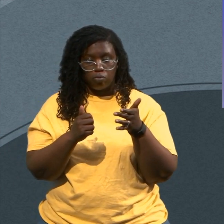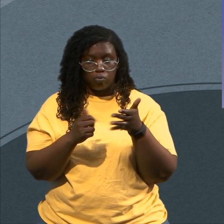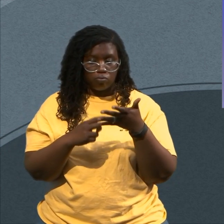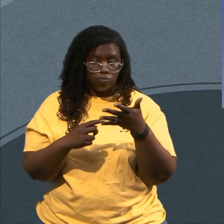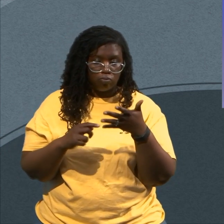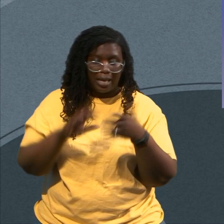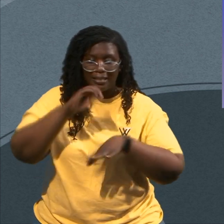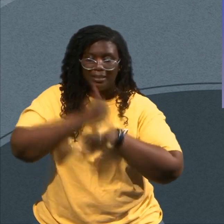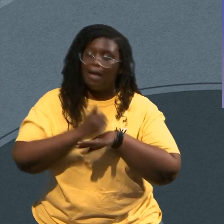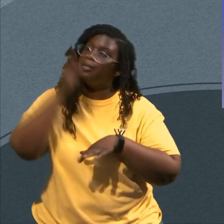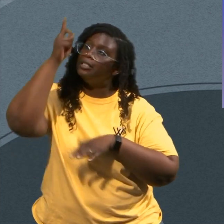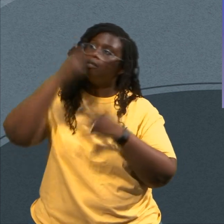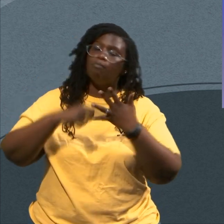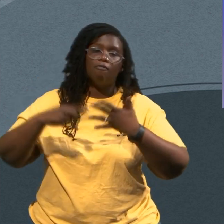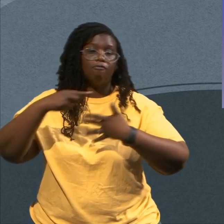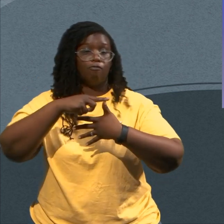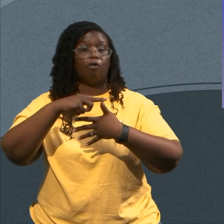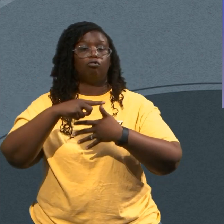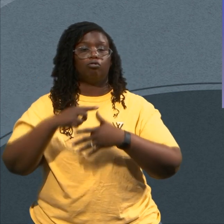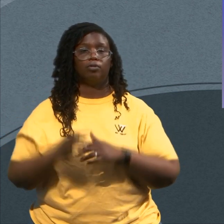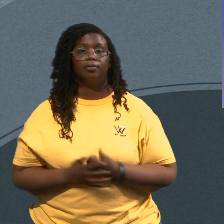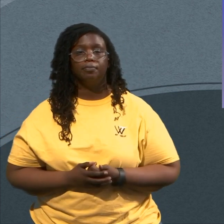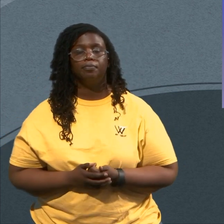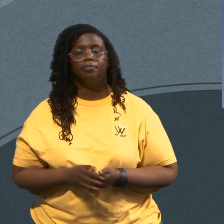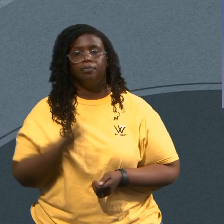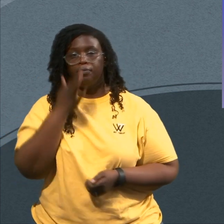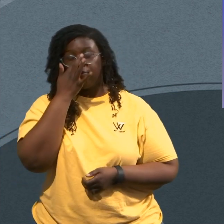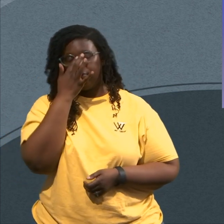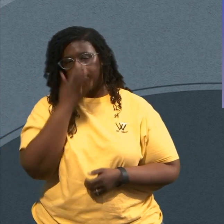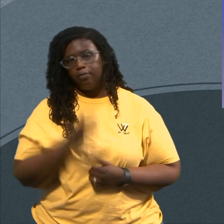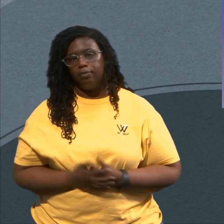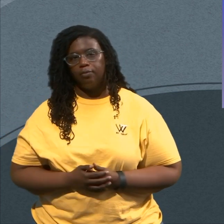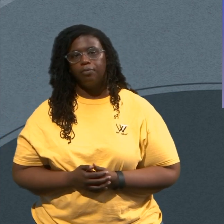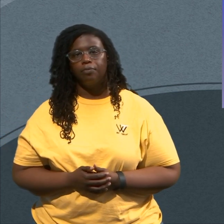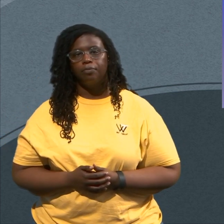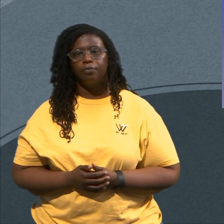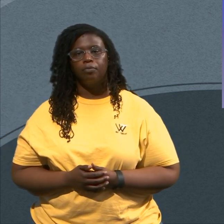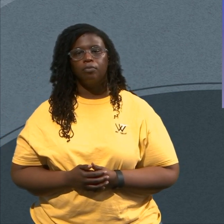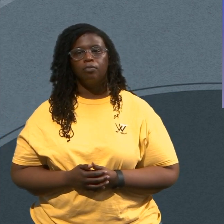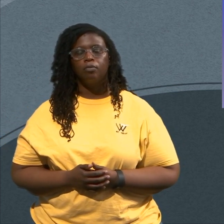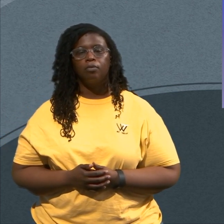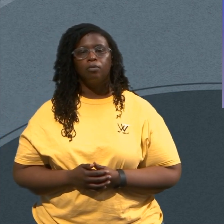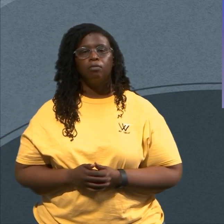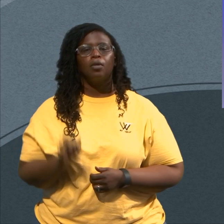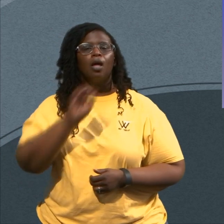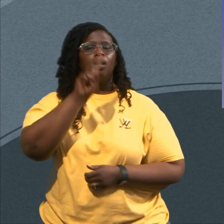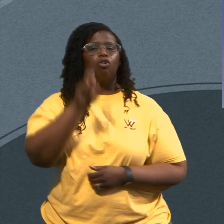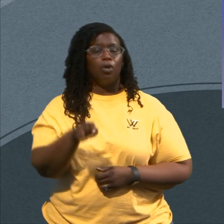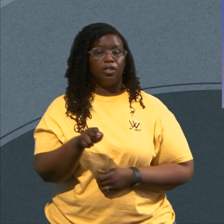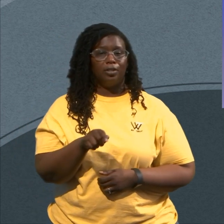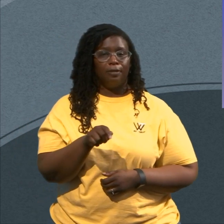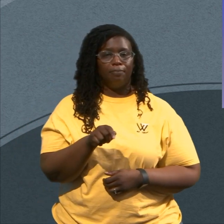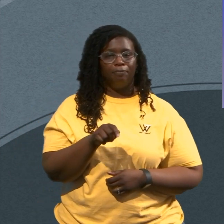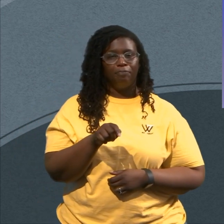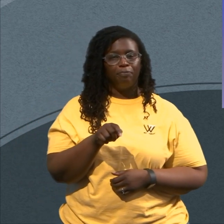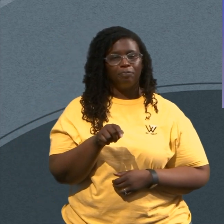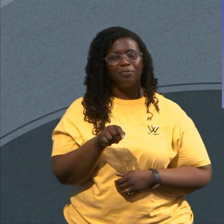God How How Many Times In Your Life Have There Ever Been A Time We've Heard The Term Essential More Than Now